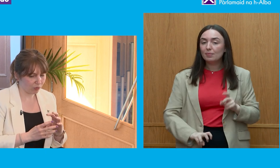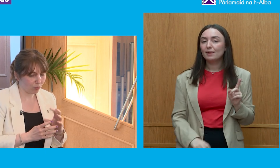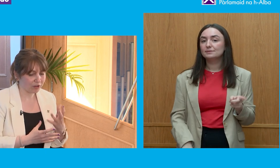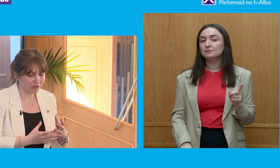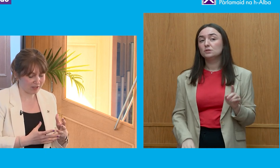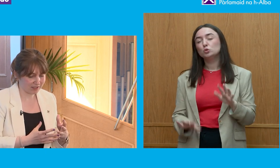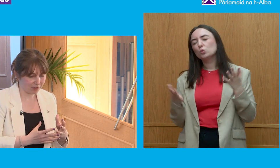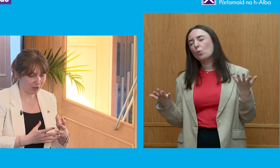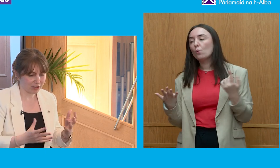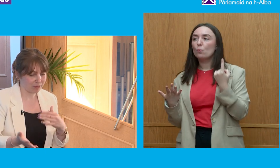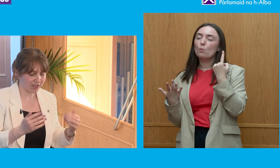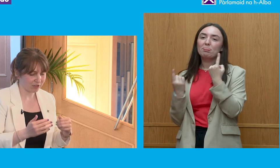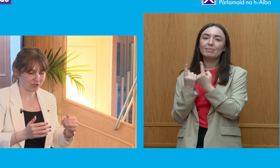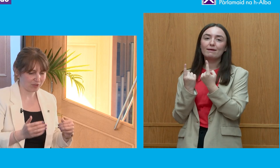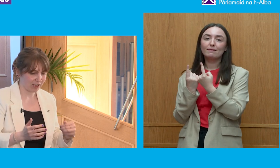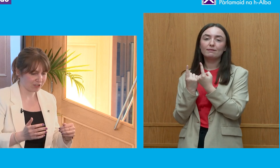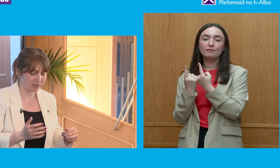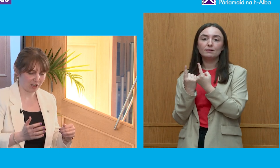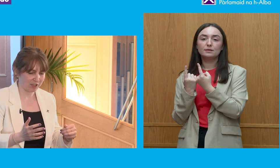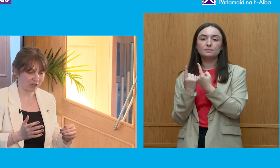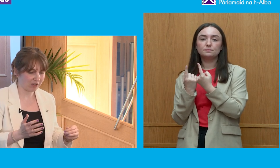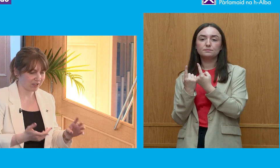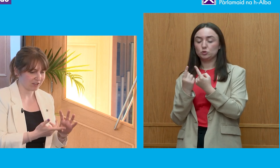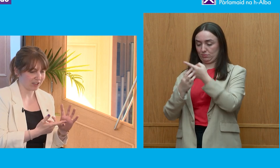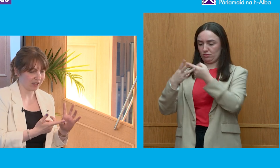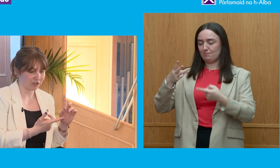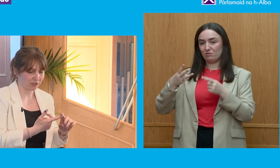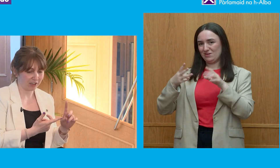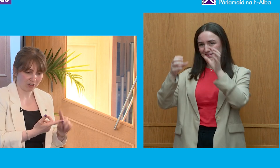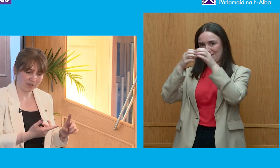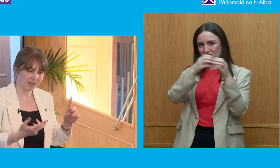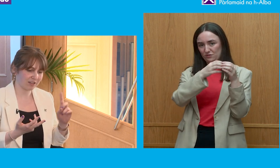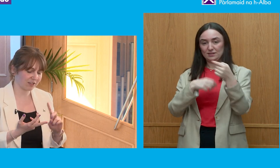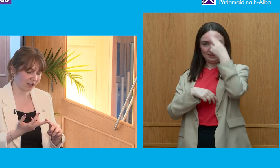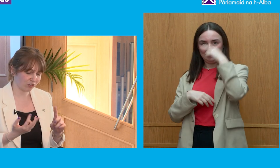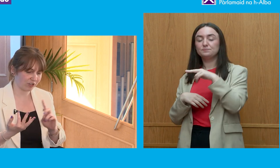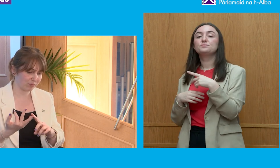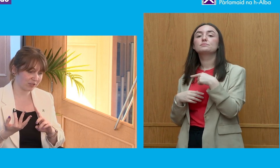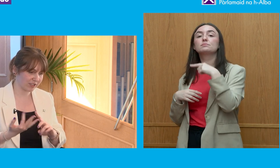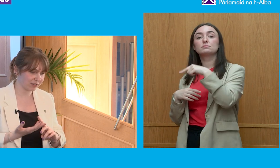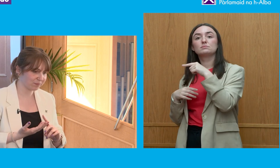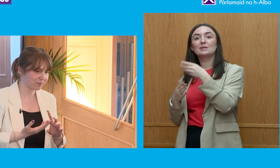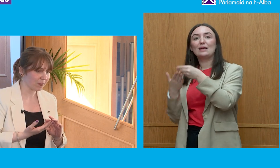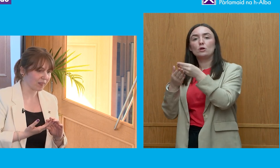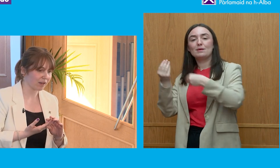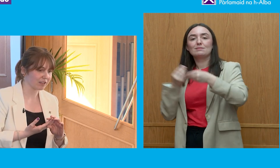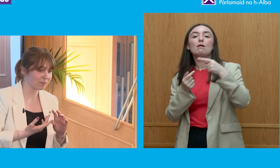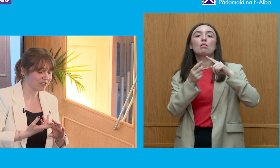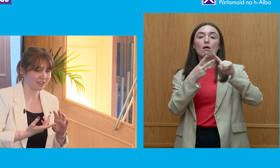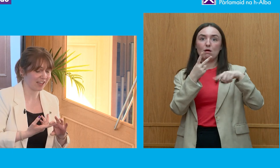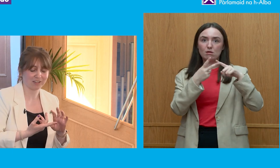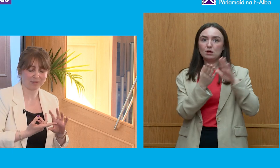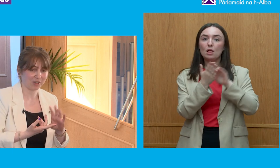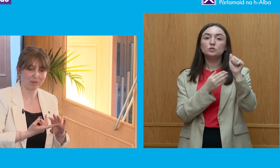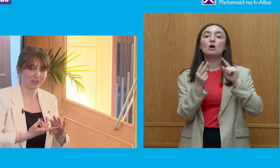So one of the things, I would come back to those three categories that I named earlier, the economy, culture, and political. And